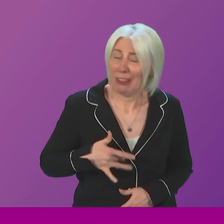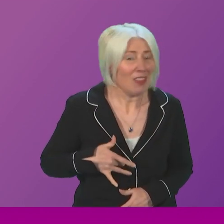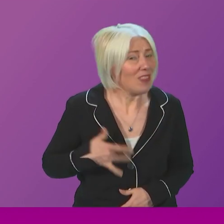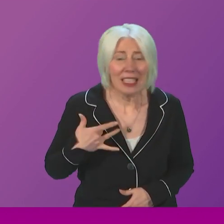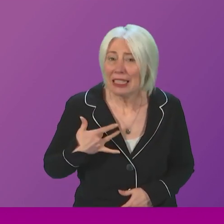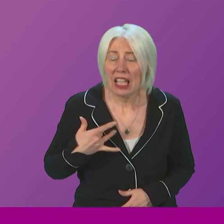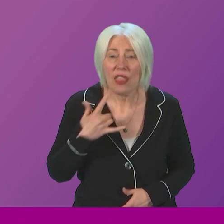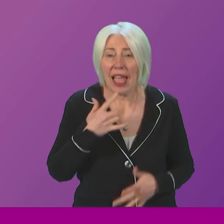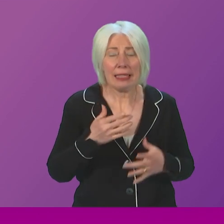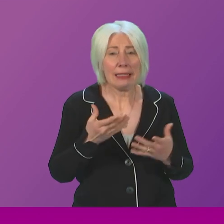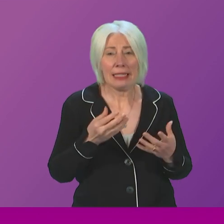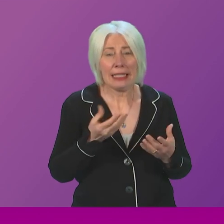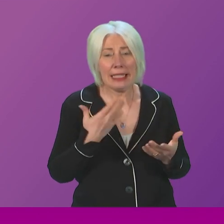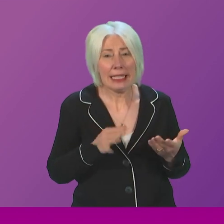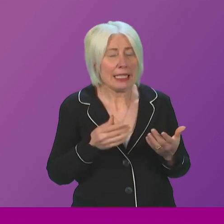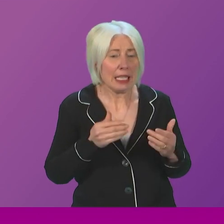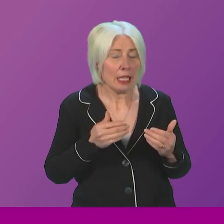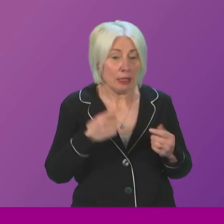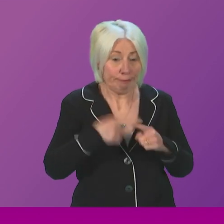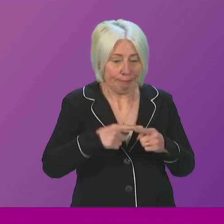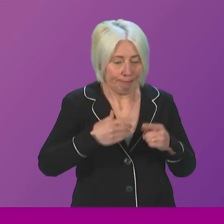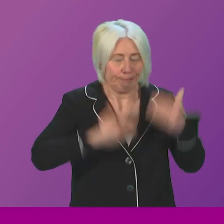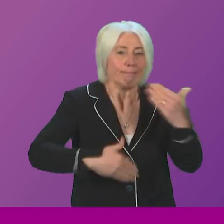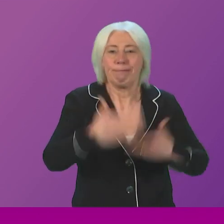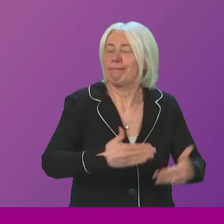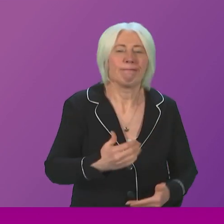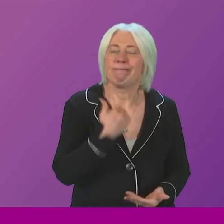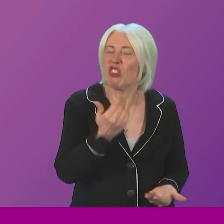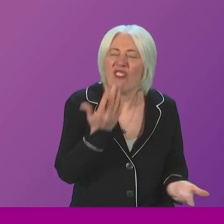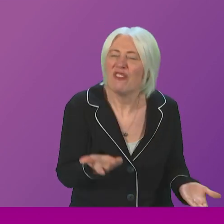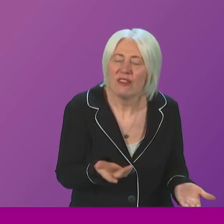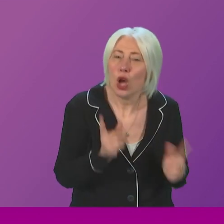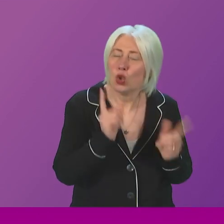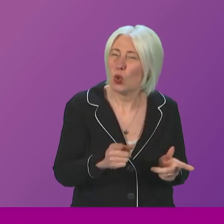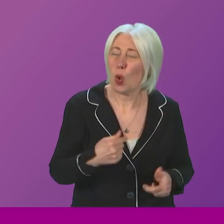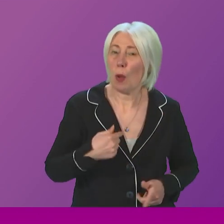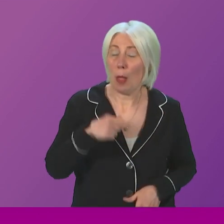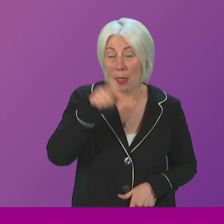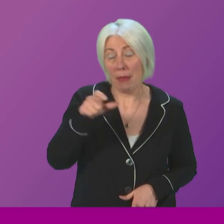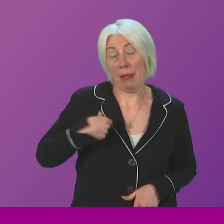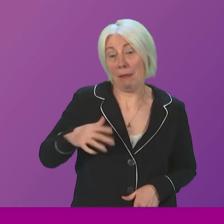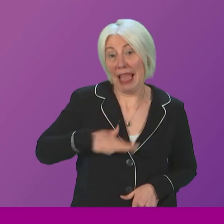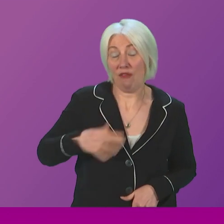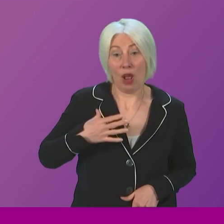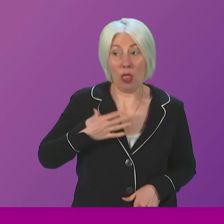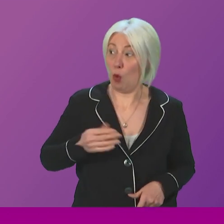a remediation is not moving quickly enough. So, First Minister, my constituents just want their lives back. What